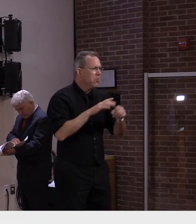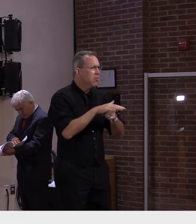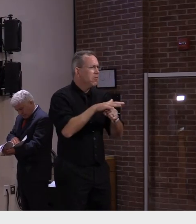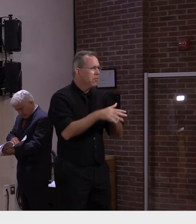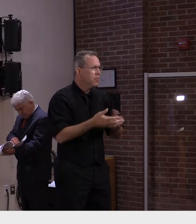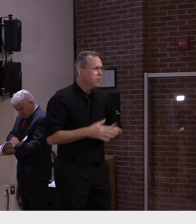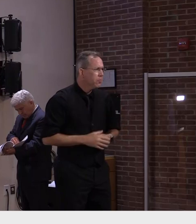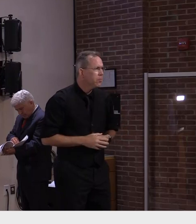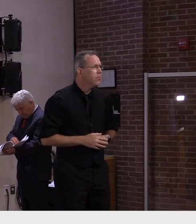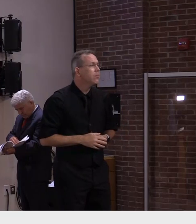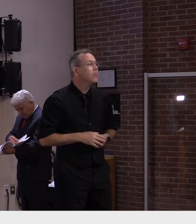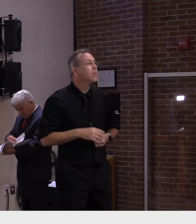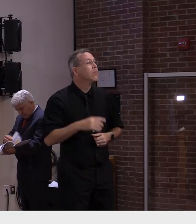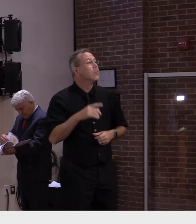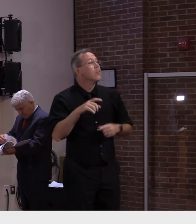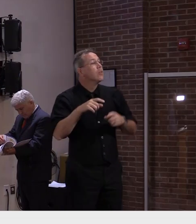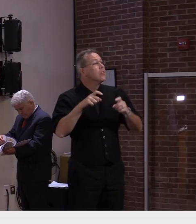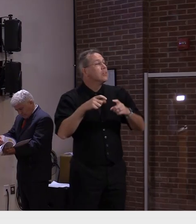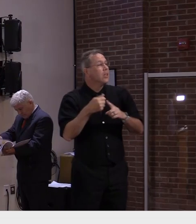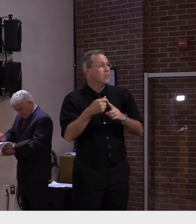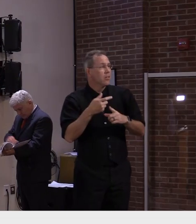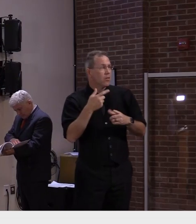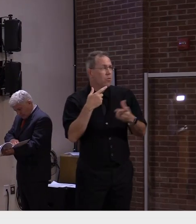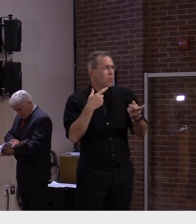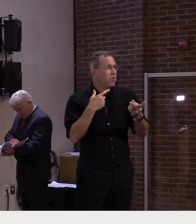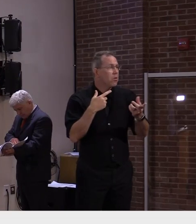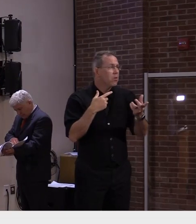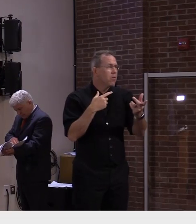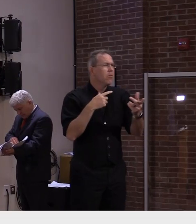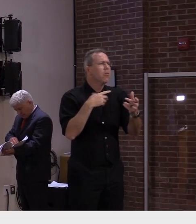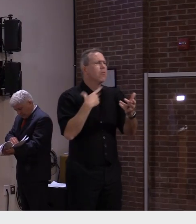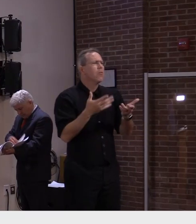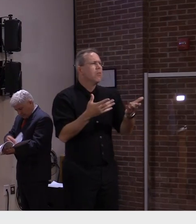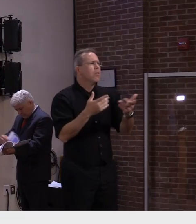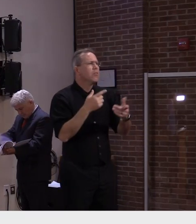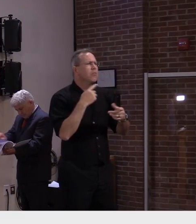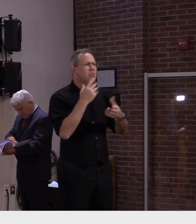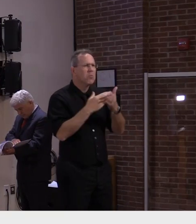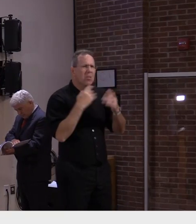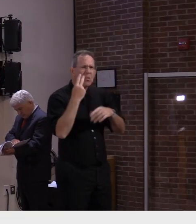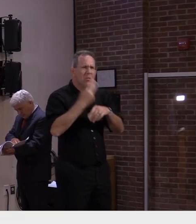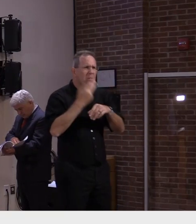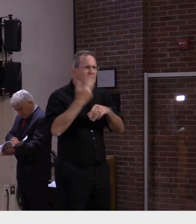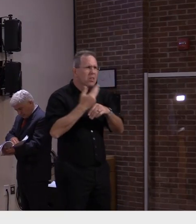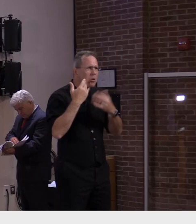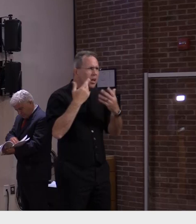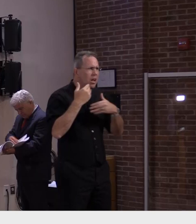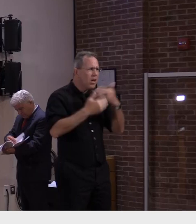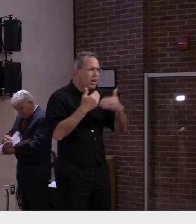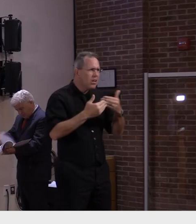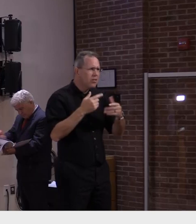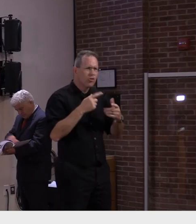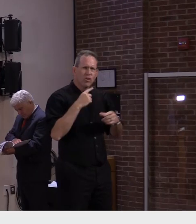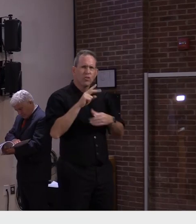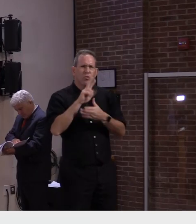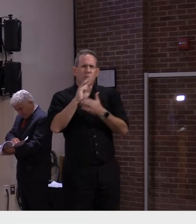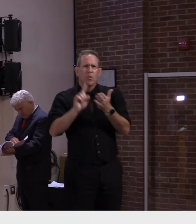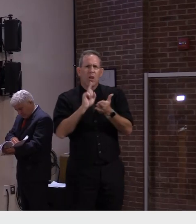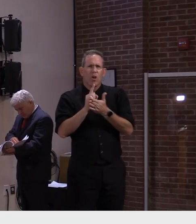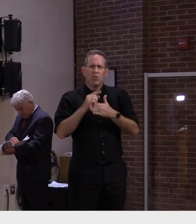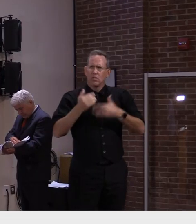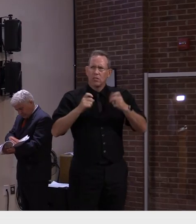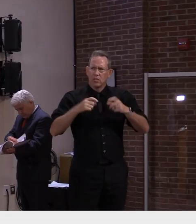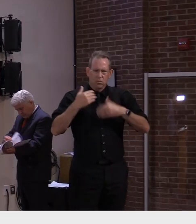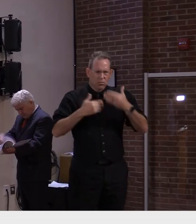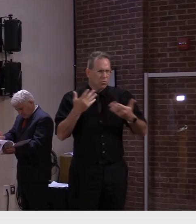as long as 72 hours, which I thought was a little unusual. I don't know how prevalent that is because we've